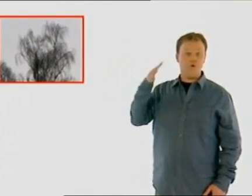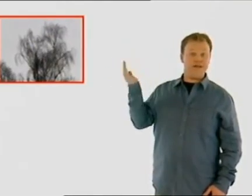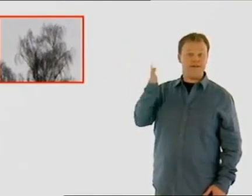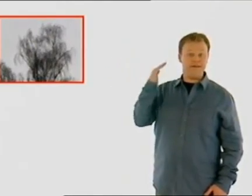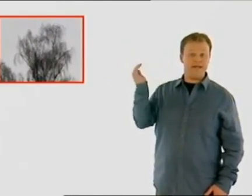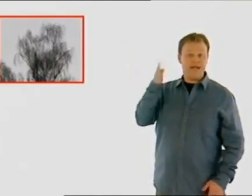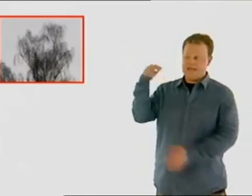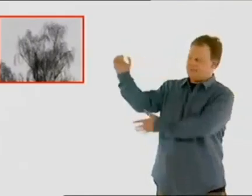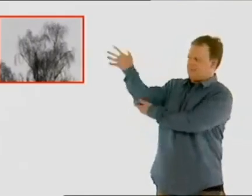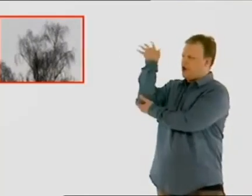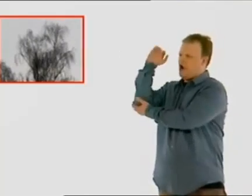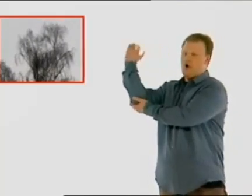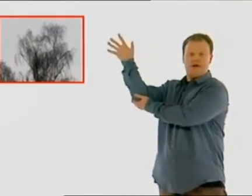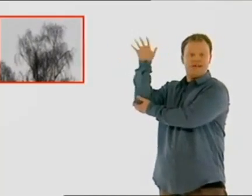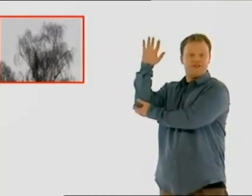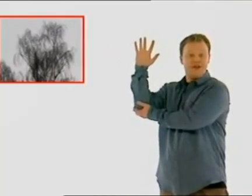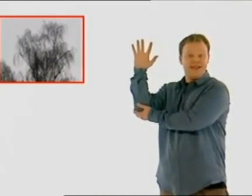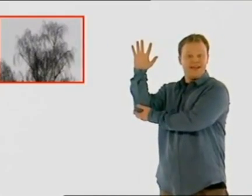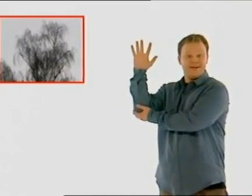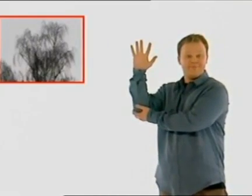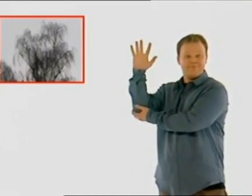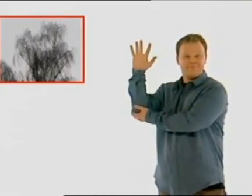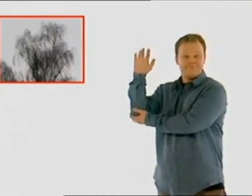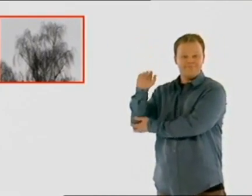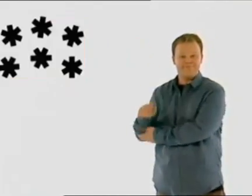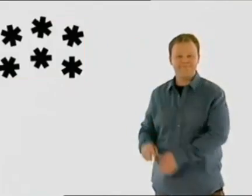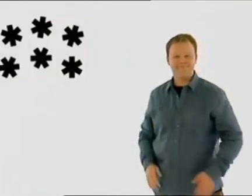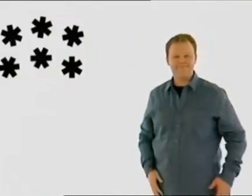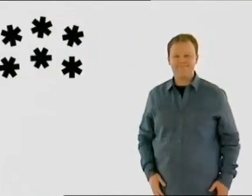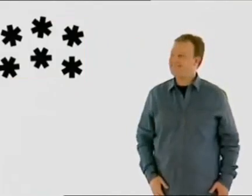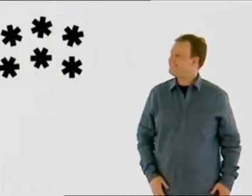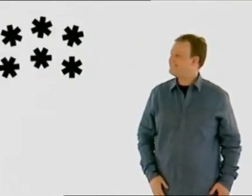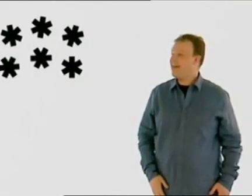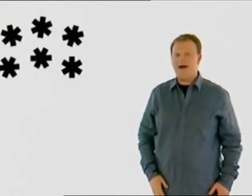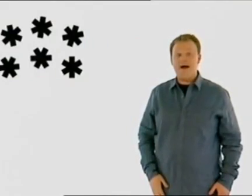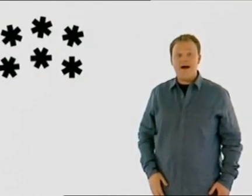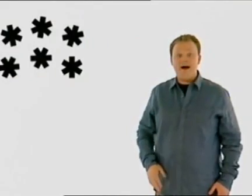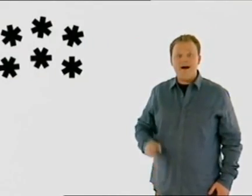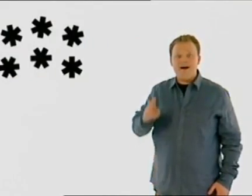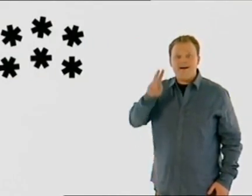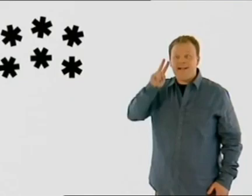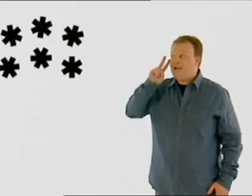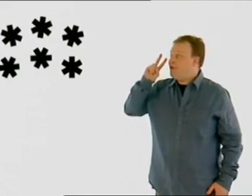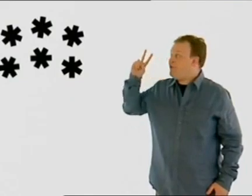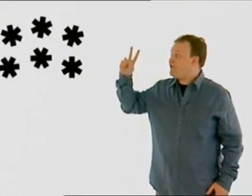wind is blowing a tree. Wind. Ah, look.